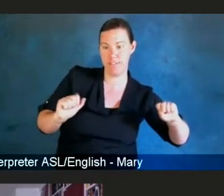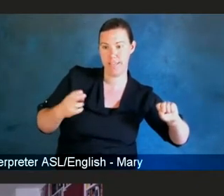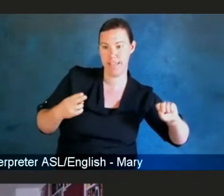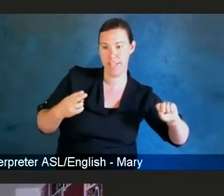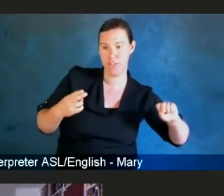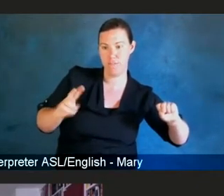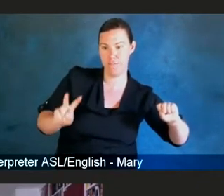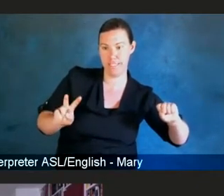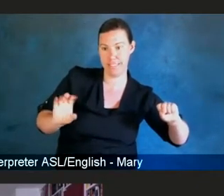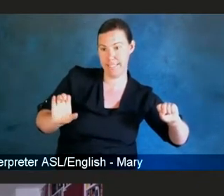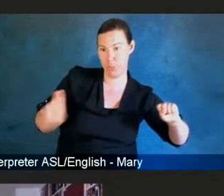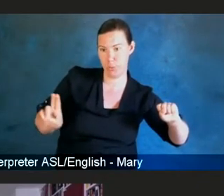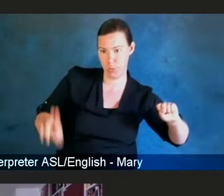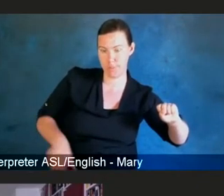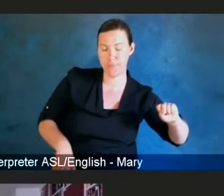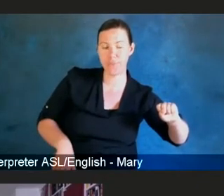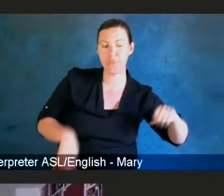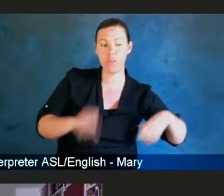objectives in mind.